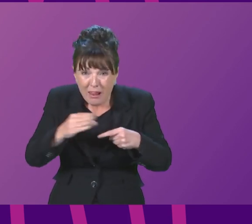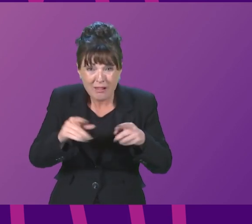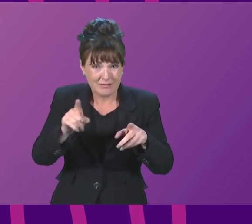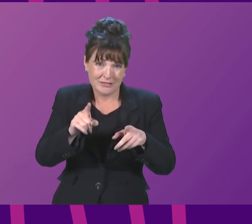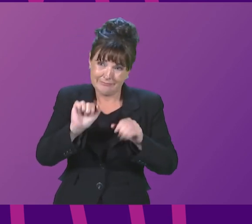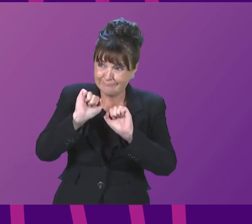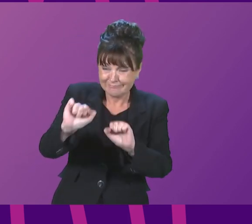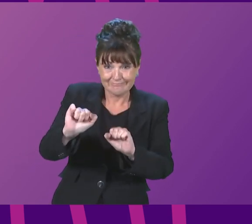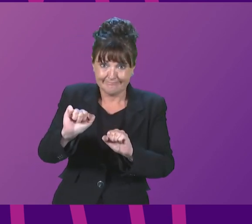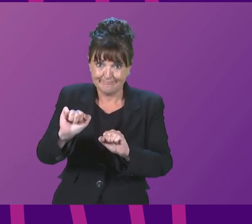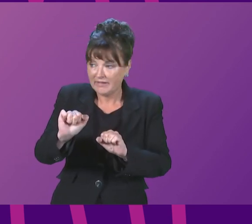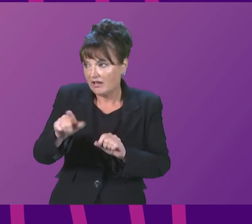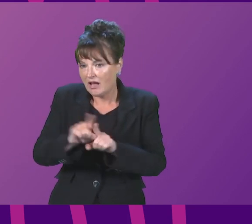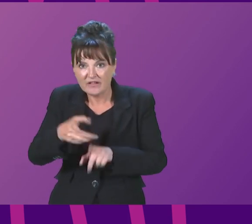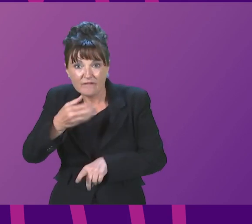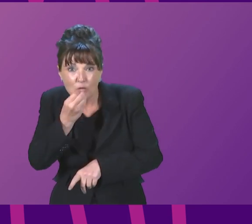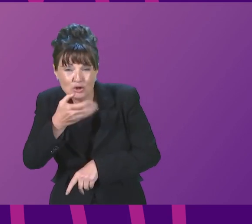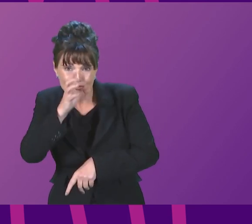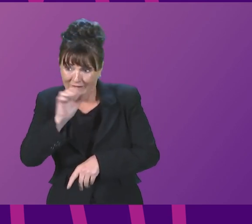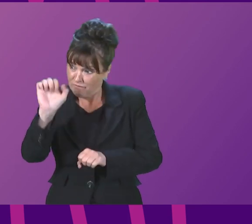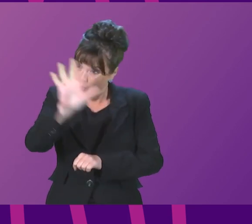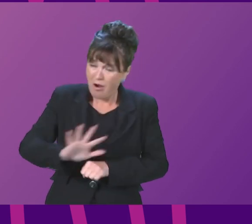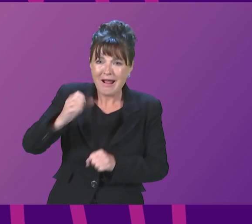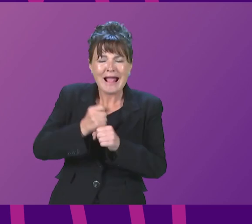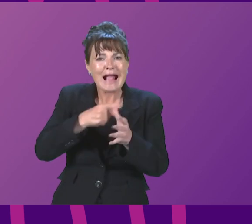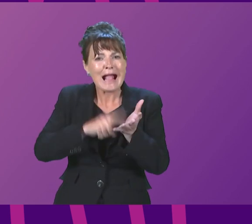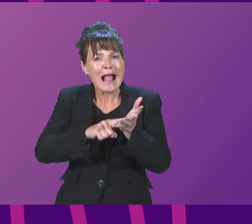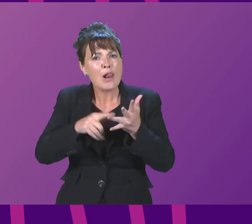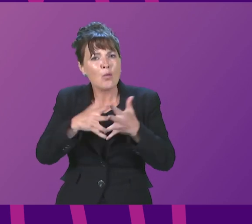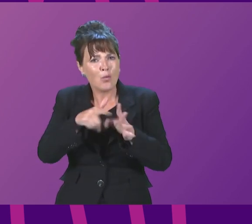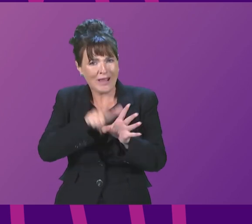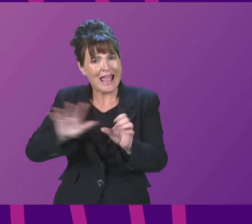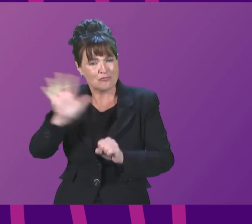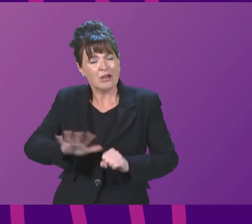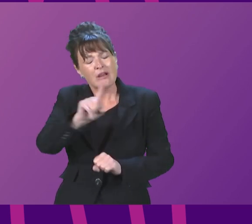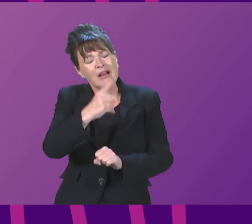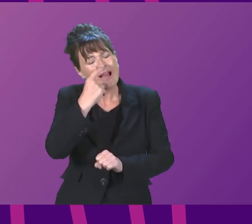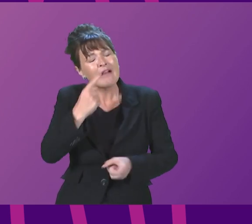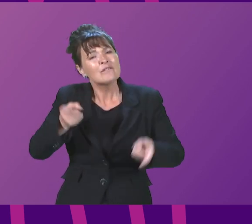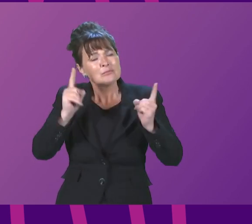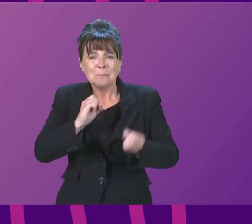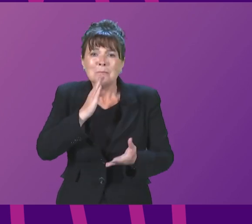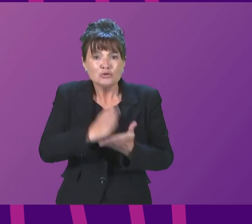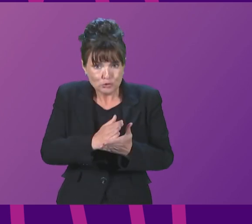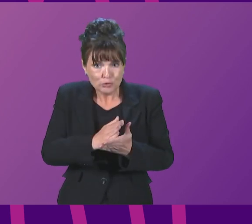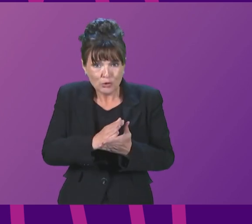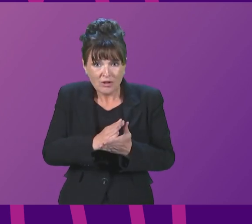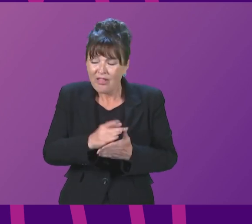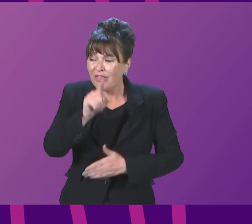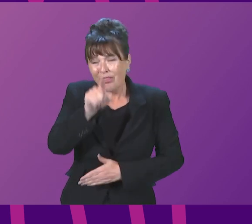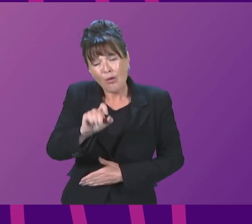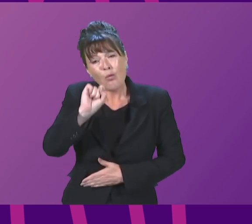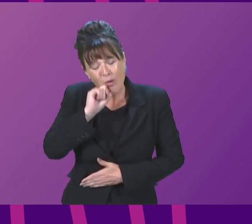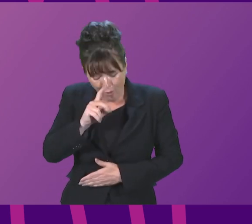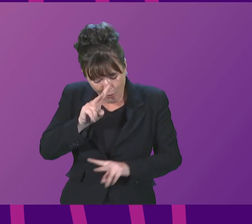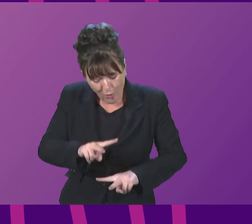sector to Galloway, would the First Minister assure the workforce and other stakeholders that our government and its agencies are prepared to look at extraordinary